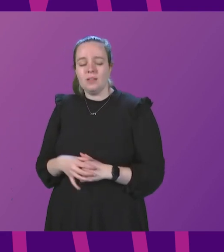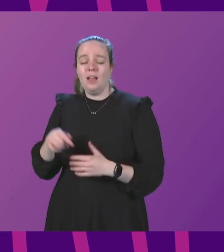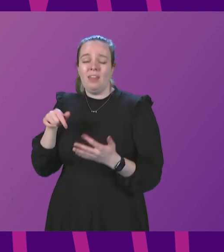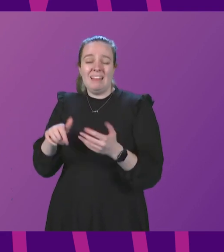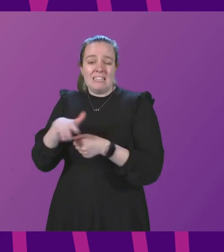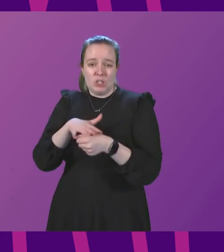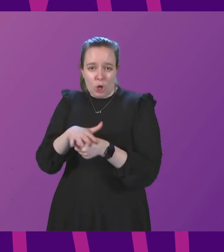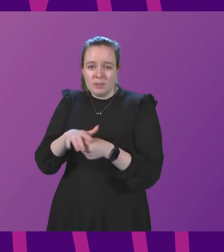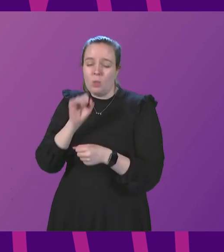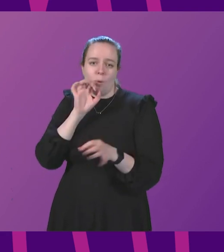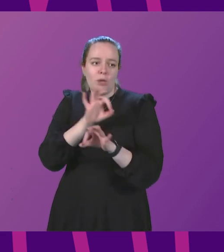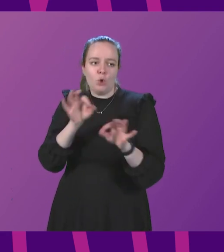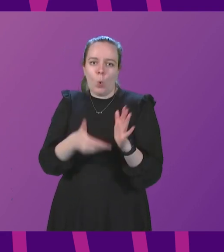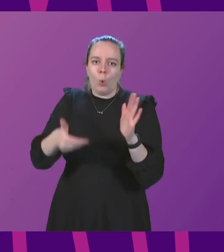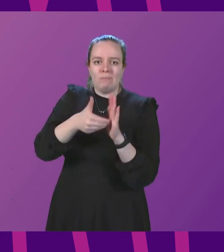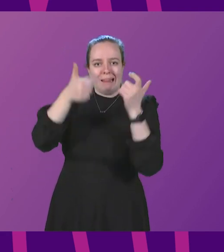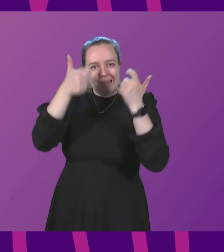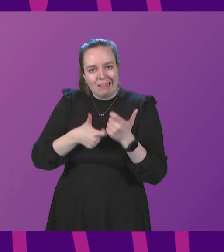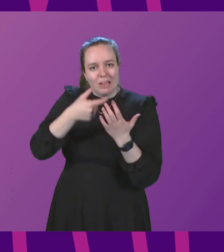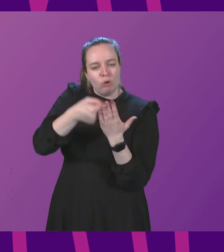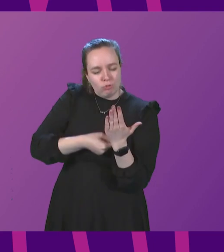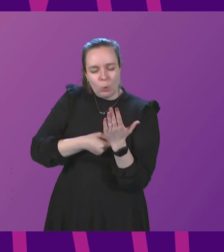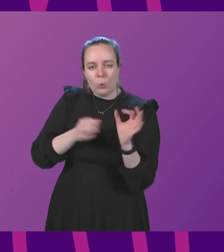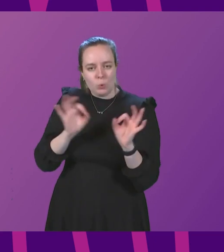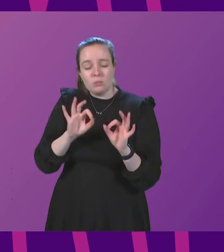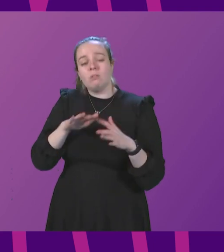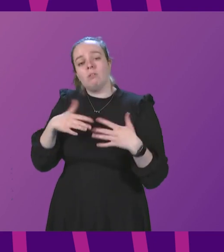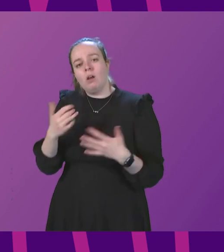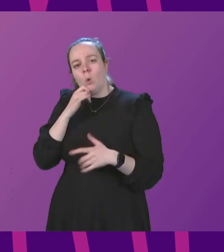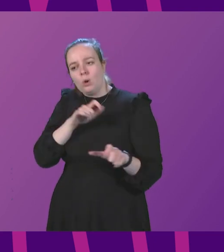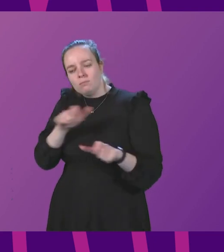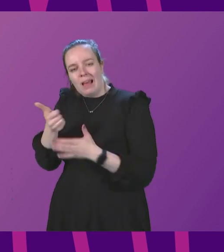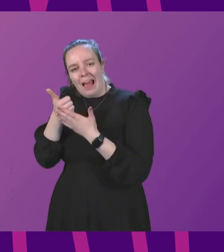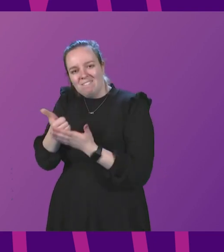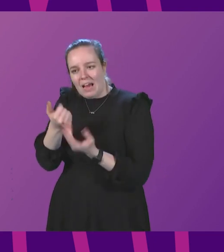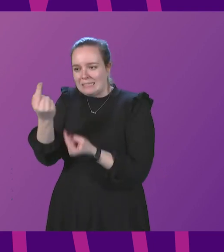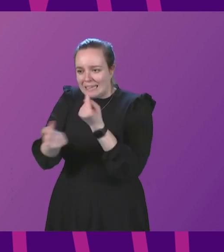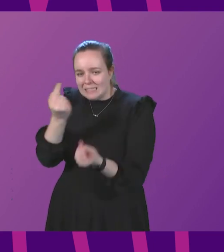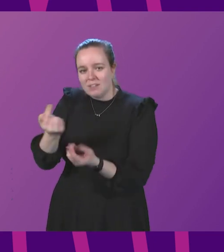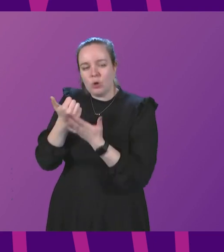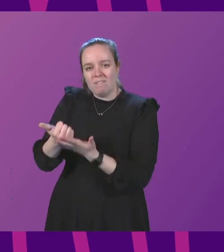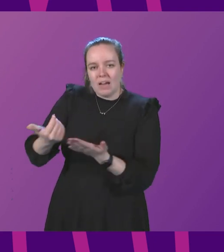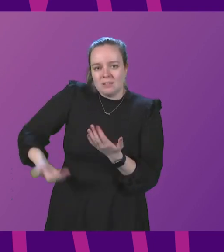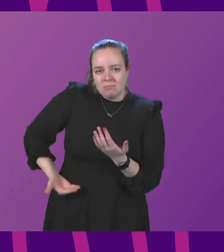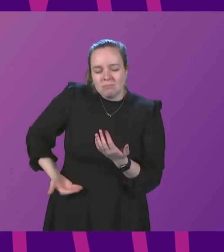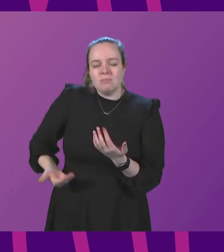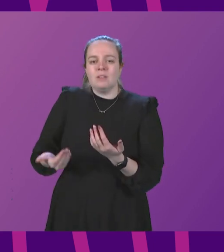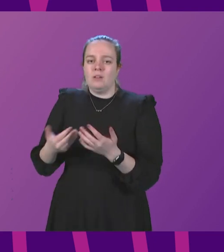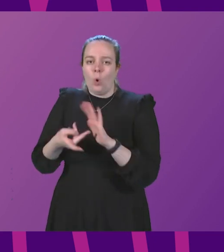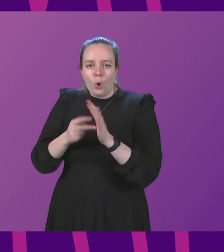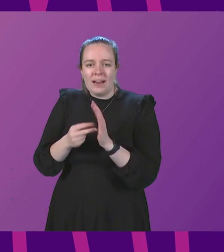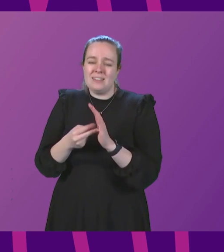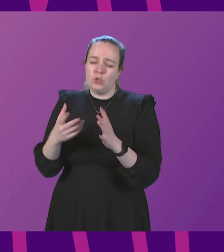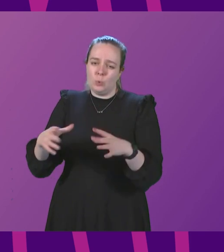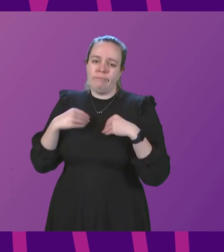circumstances, there would be no legally imposed protective measures. Instead, we would continue to advise individuals and organisations to adopt sensible public